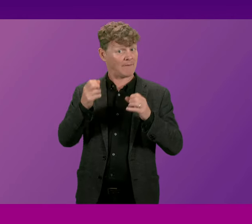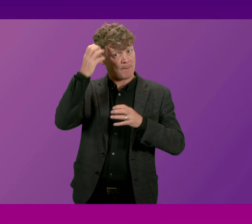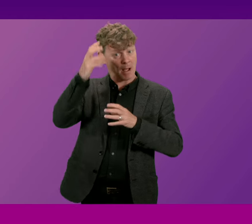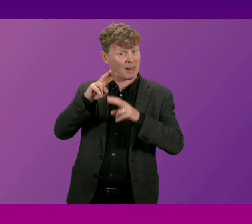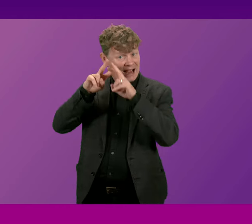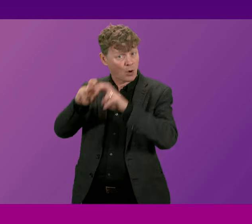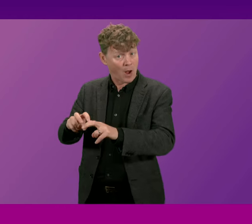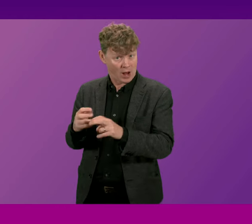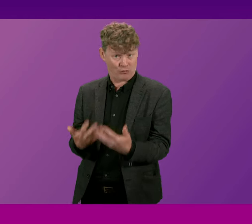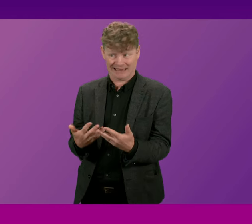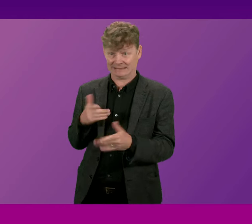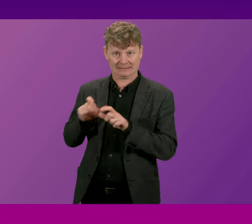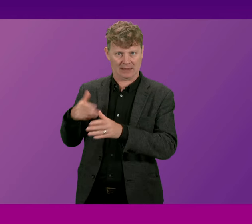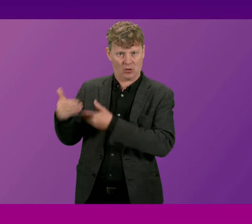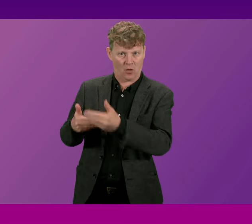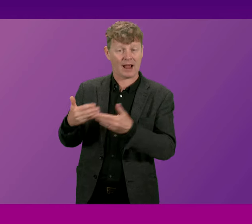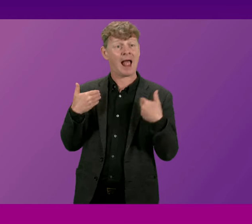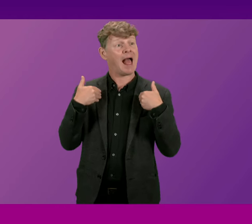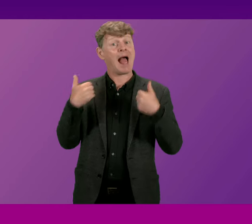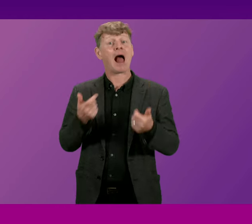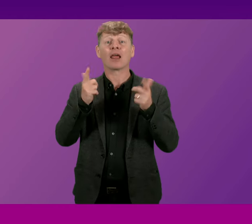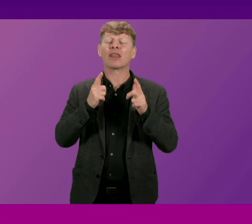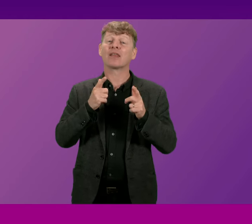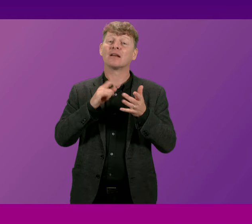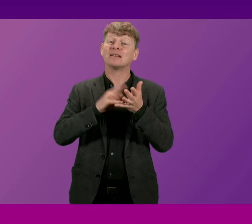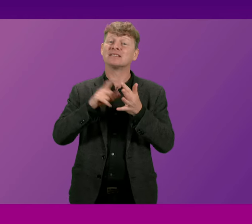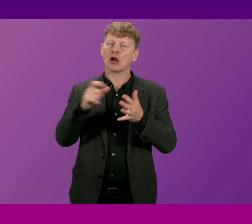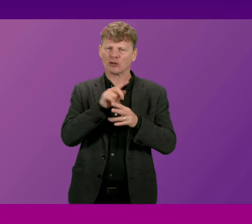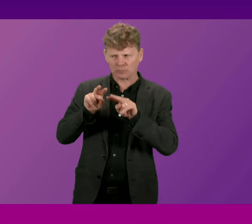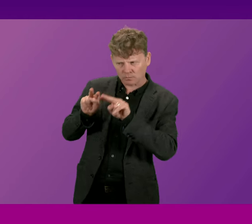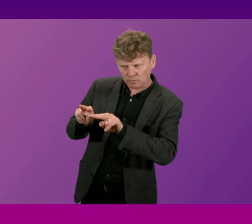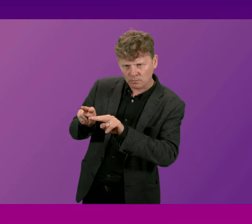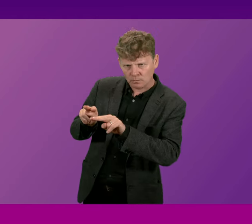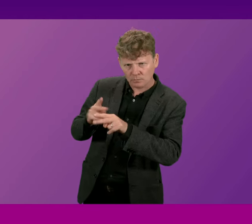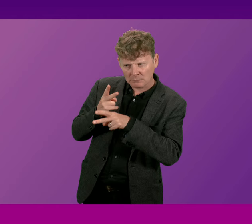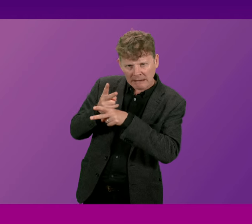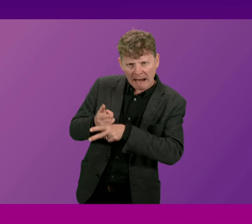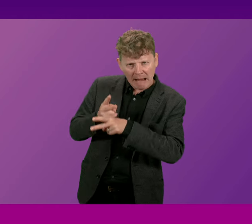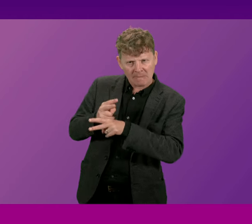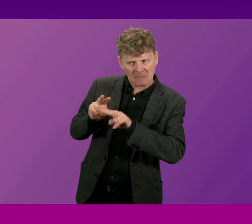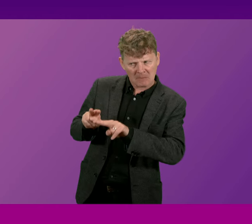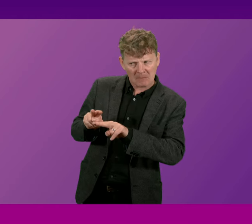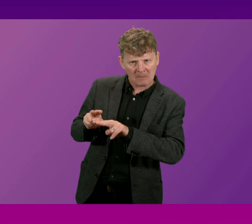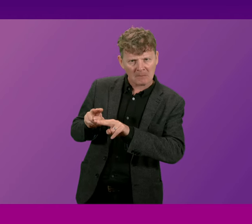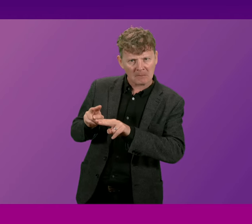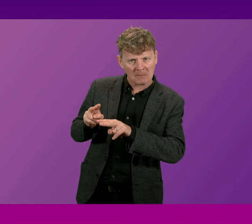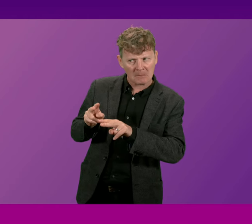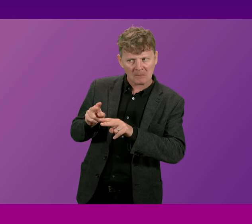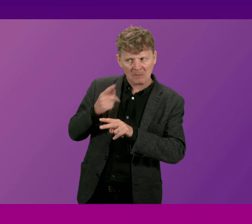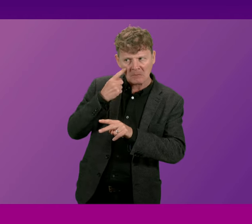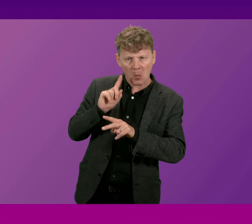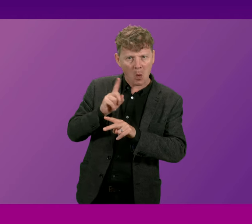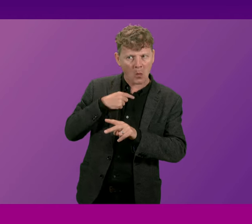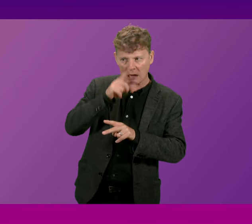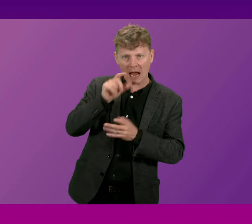the Health Secretary is looking carefully at these issues to determine what approach we can